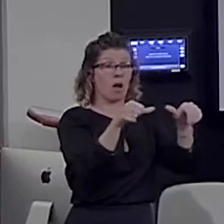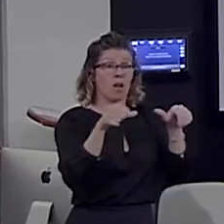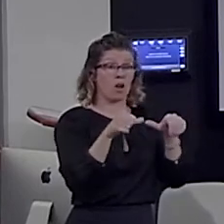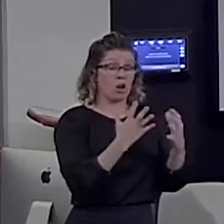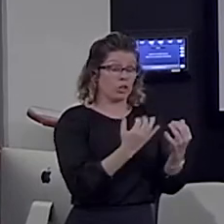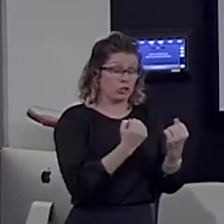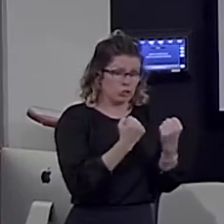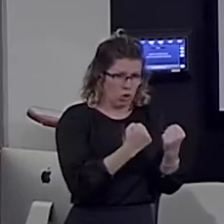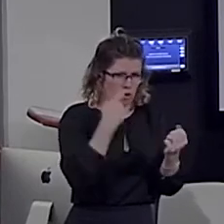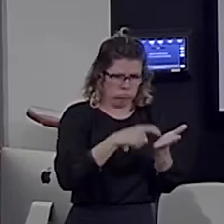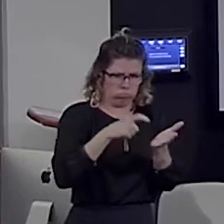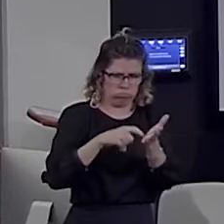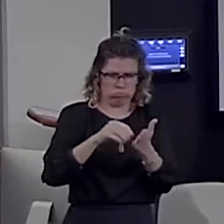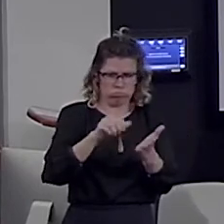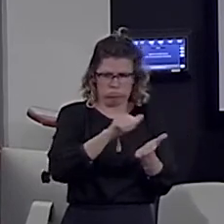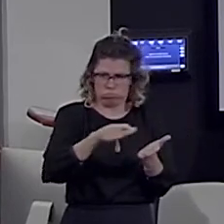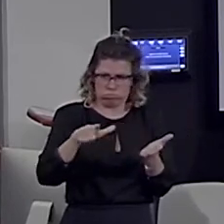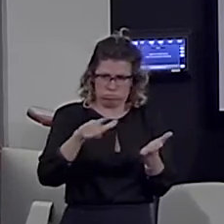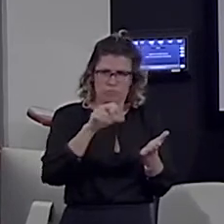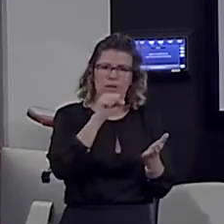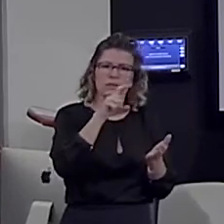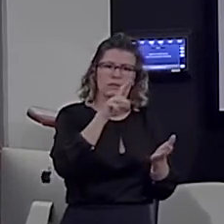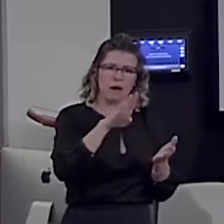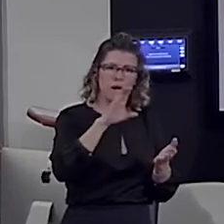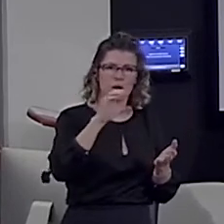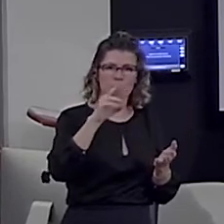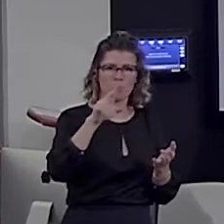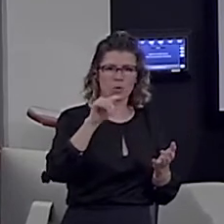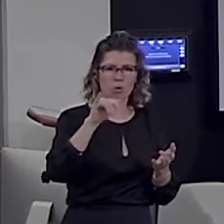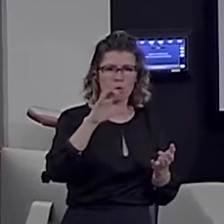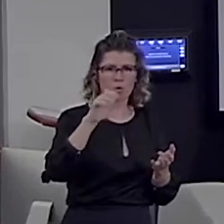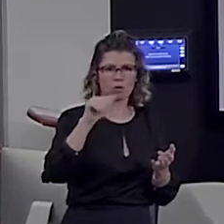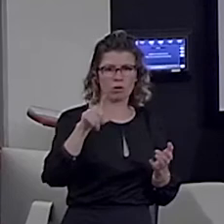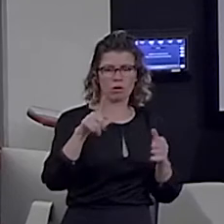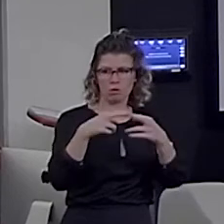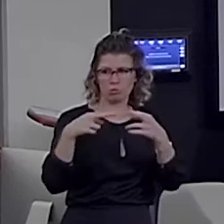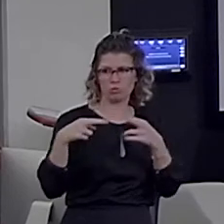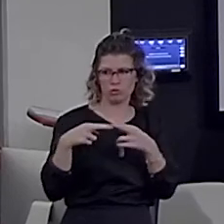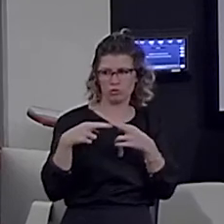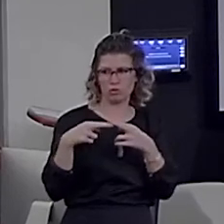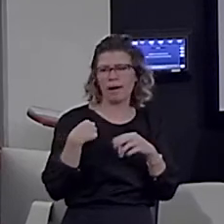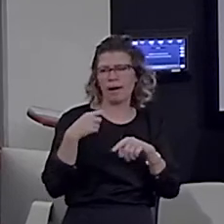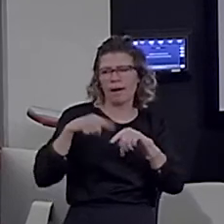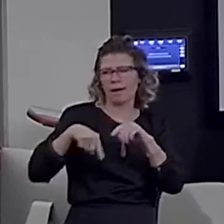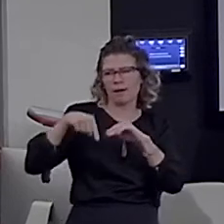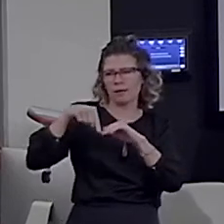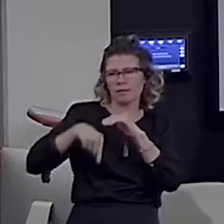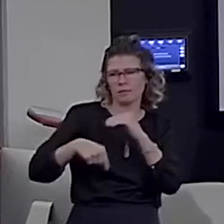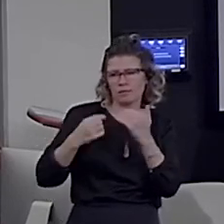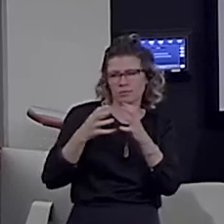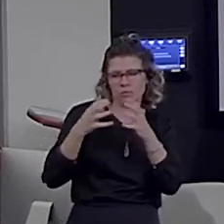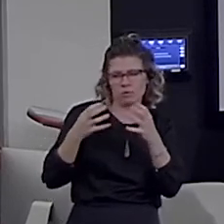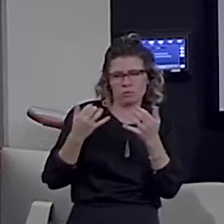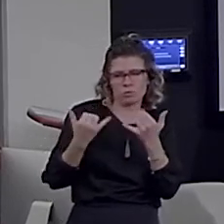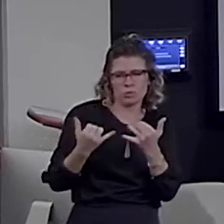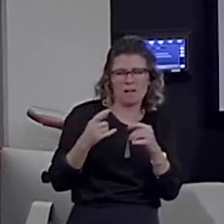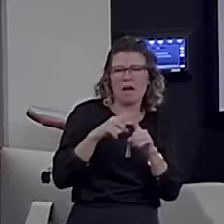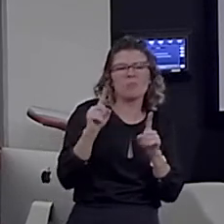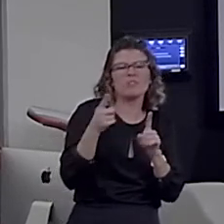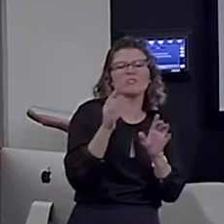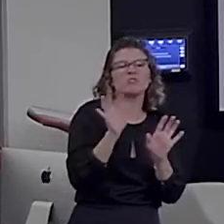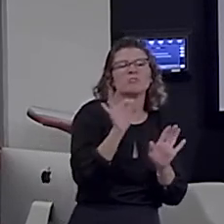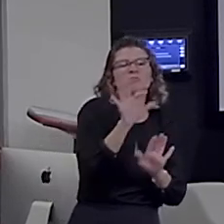common, it is the subcortical region. I will not spoke more about it in this talk, but keep this in mind. Maybe, an